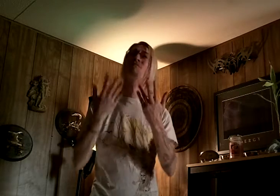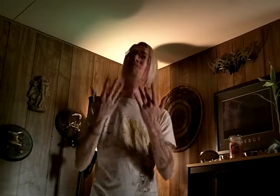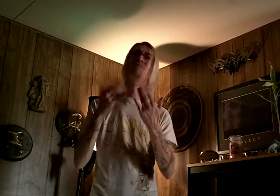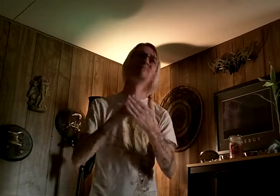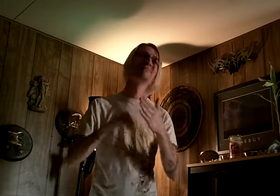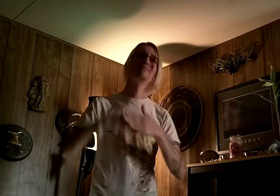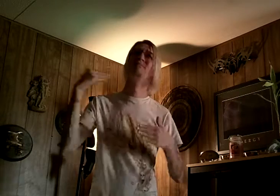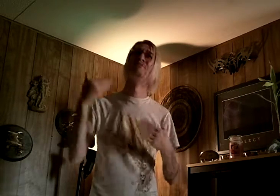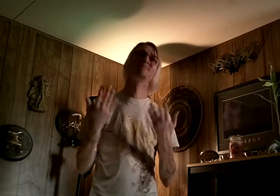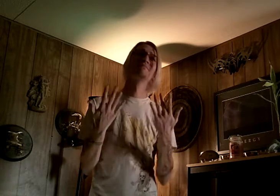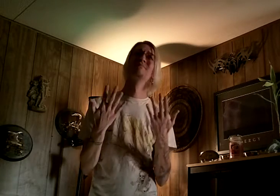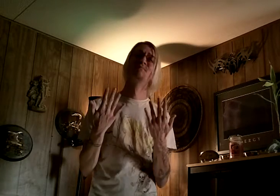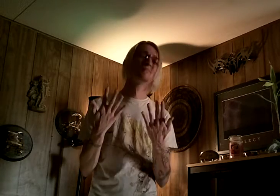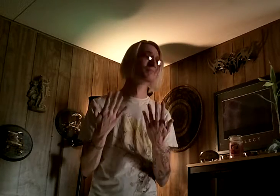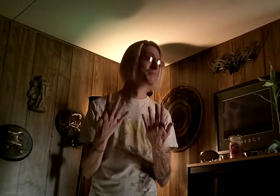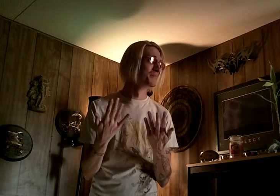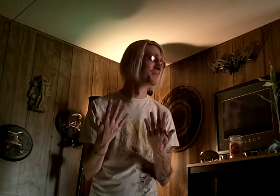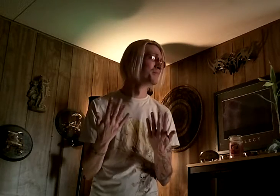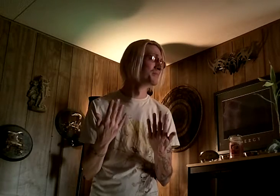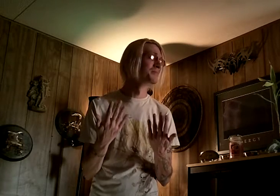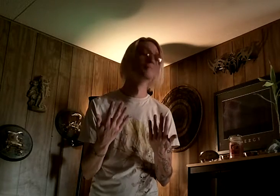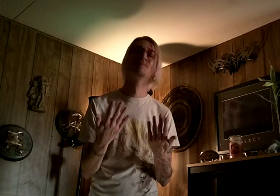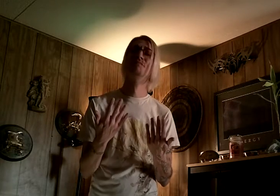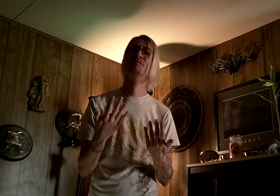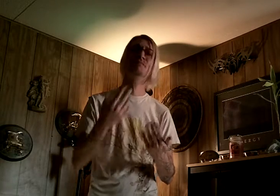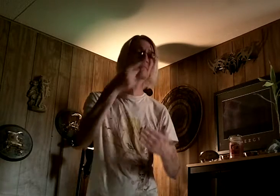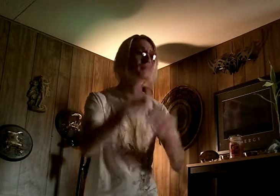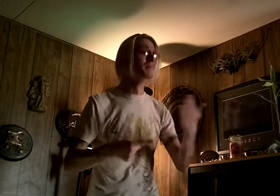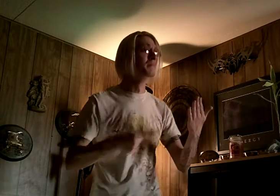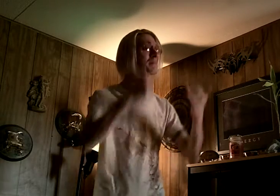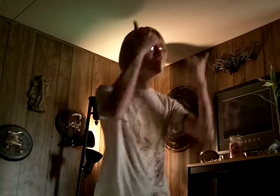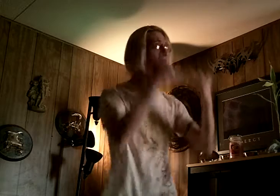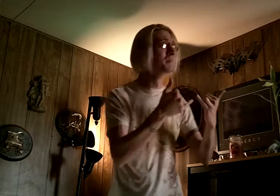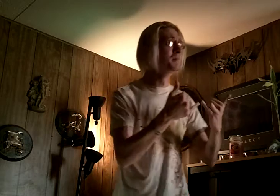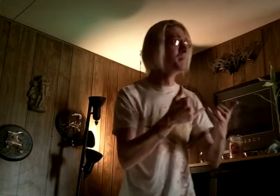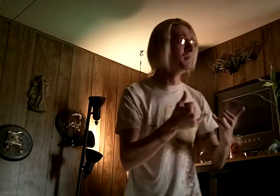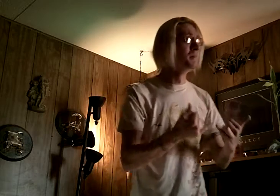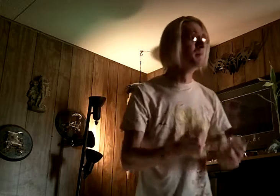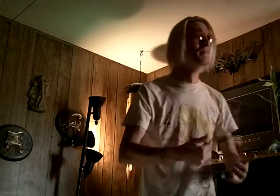wait it out Wait it out What? Now